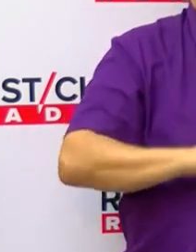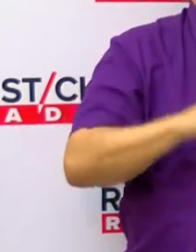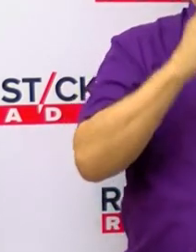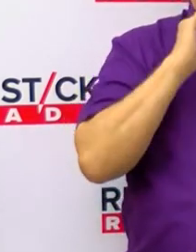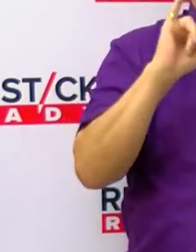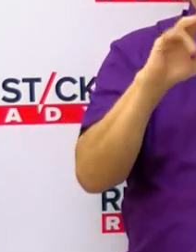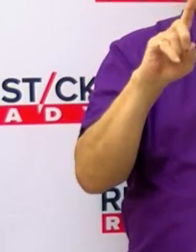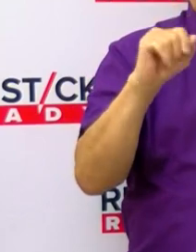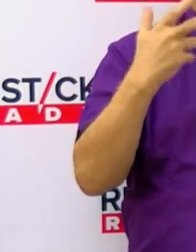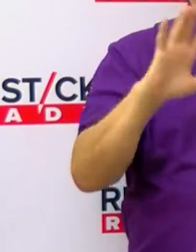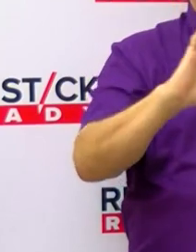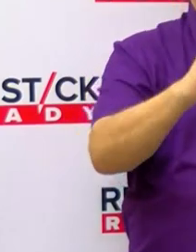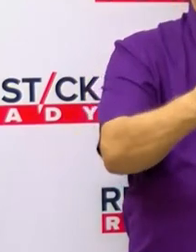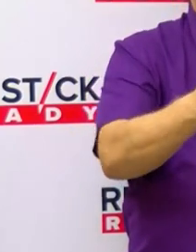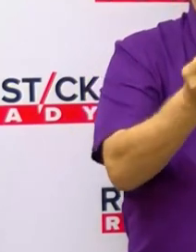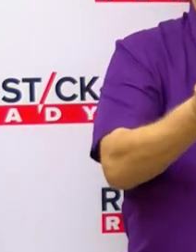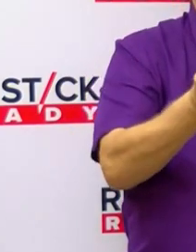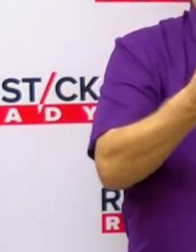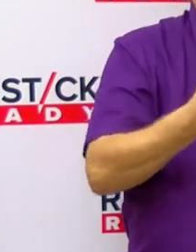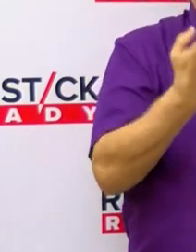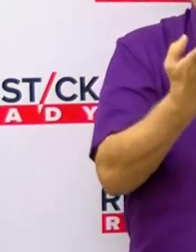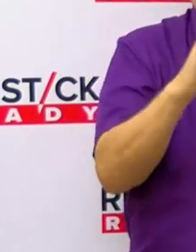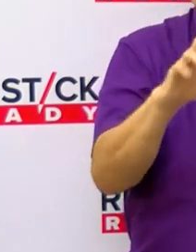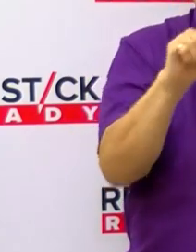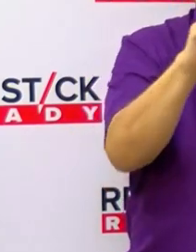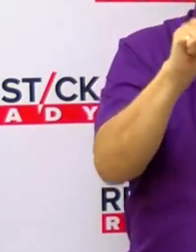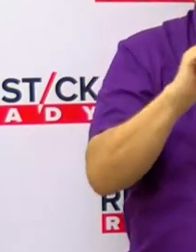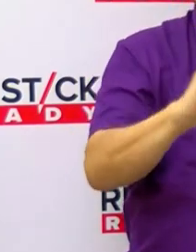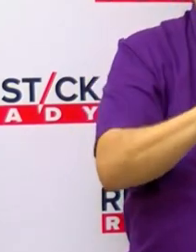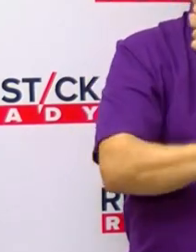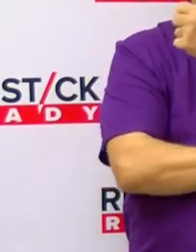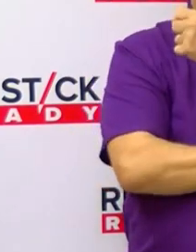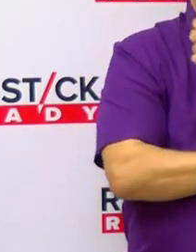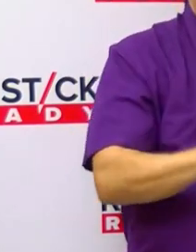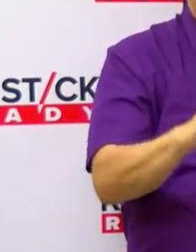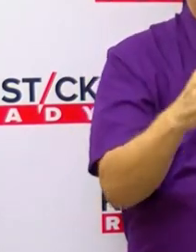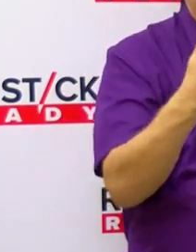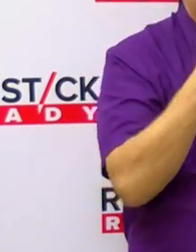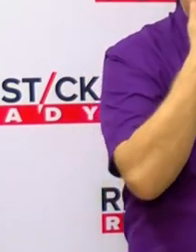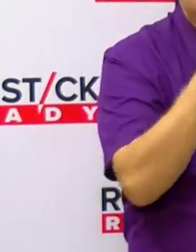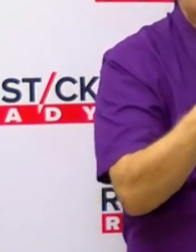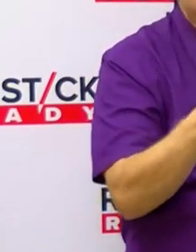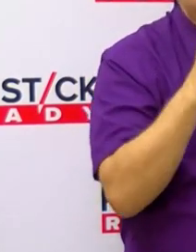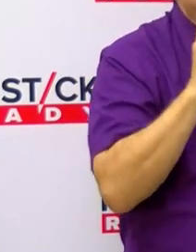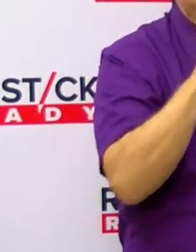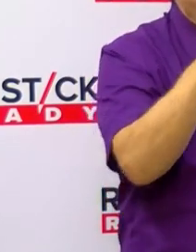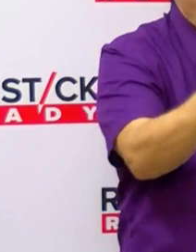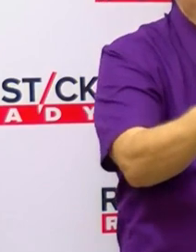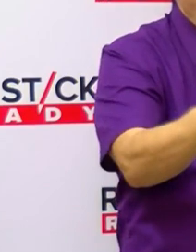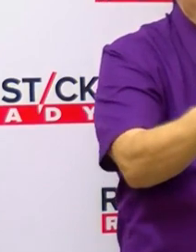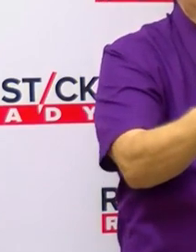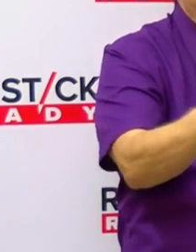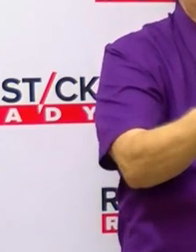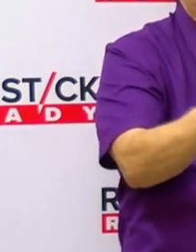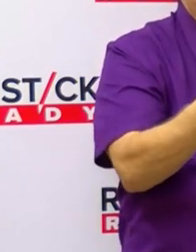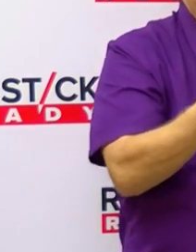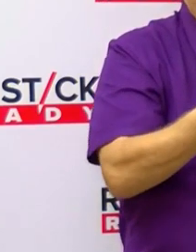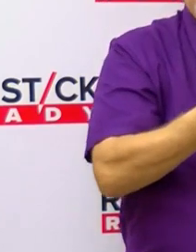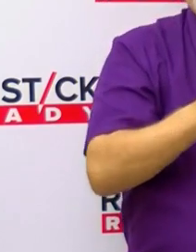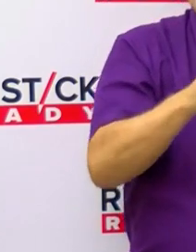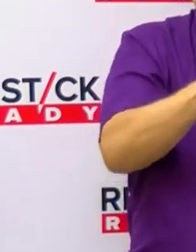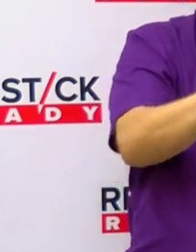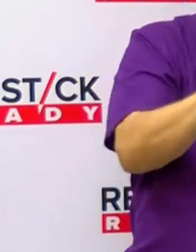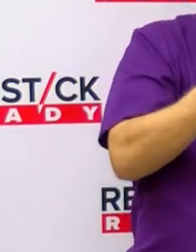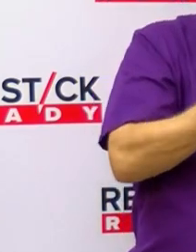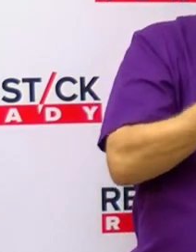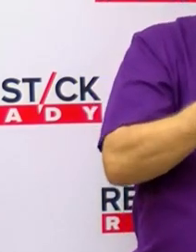has been established by the Baton Rouge Area Foundation. If you are interested in donating, you can send your